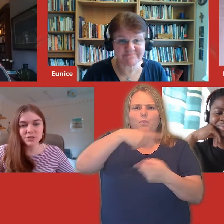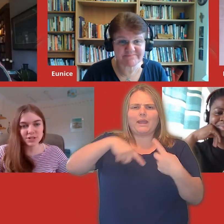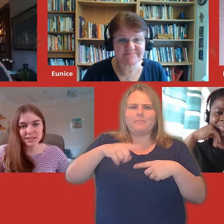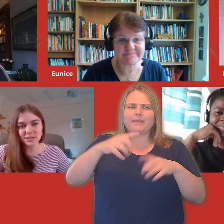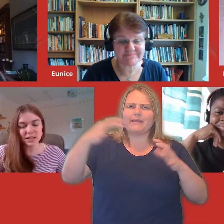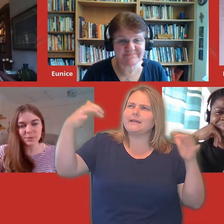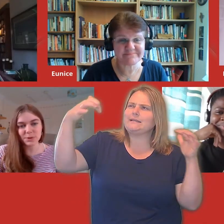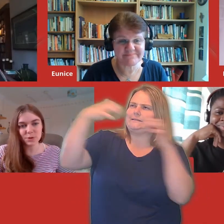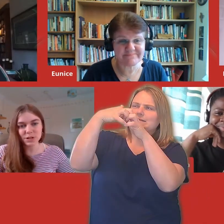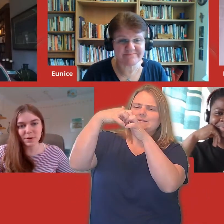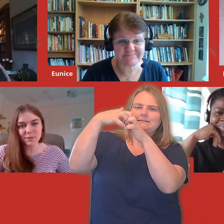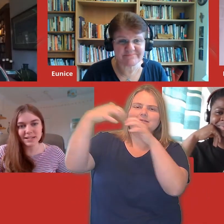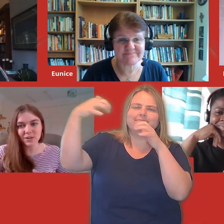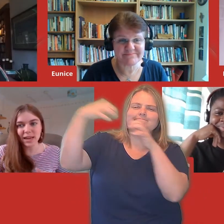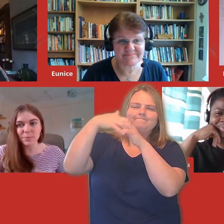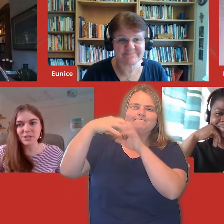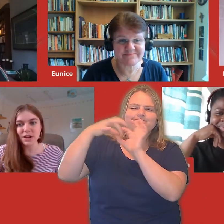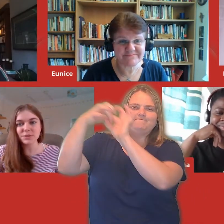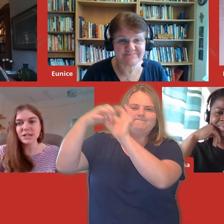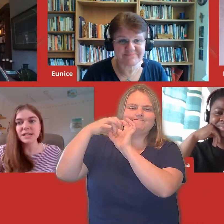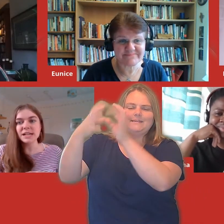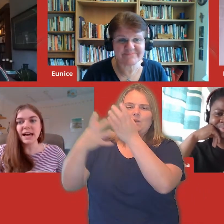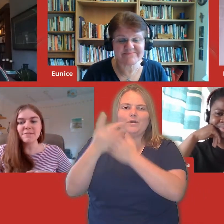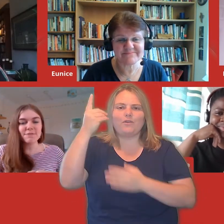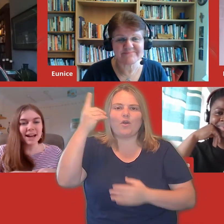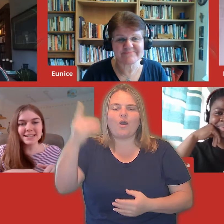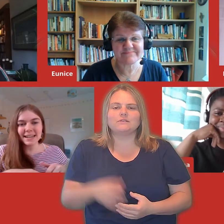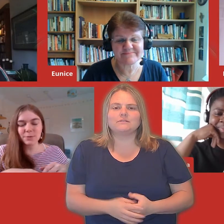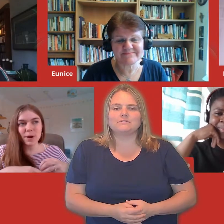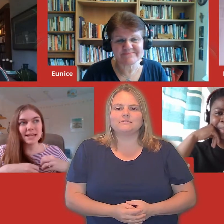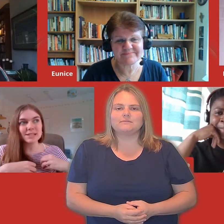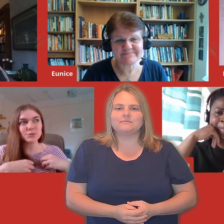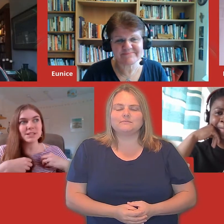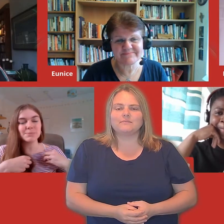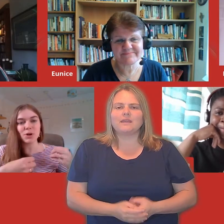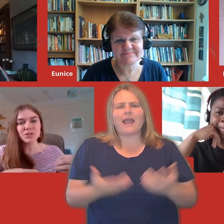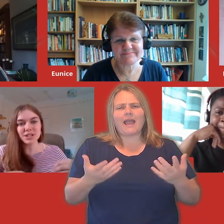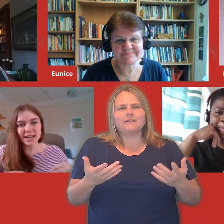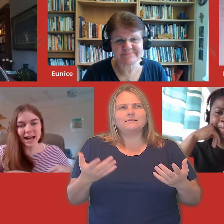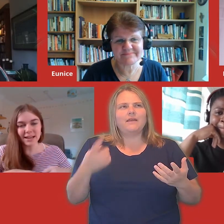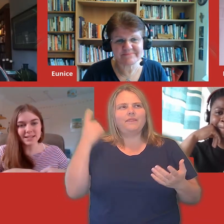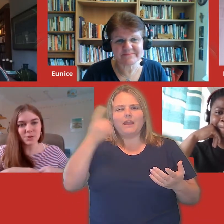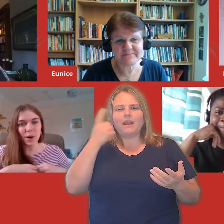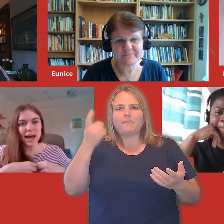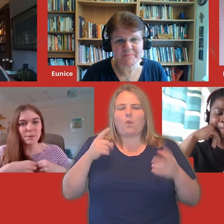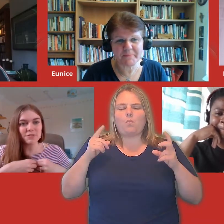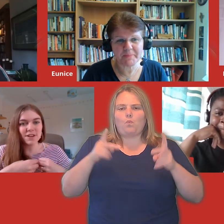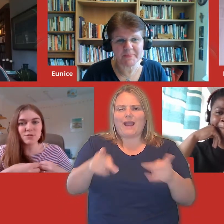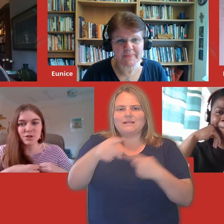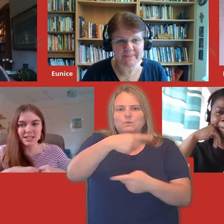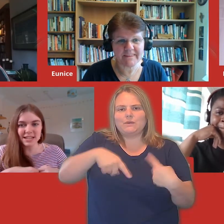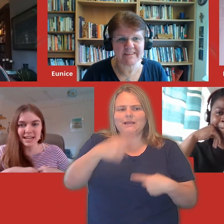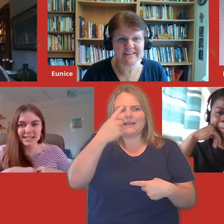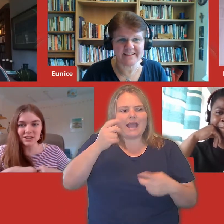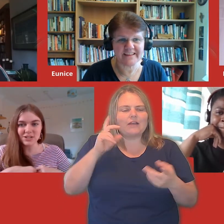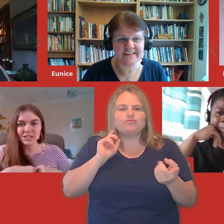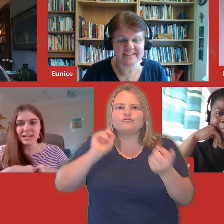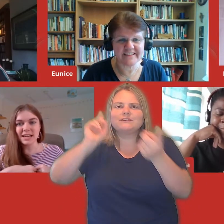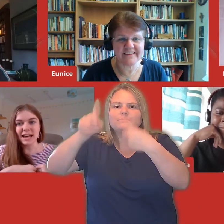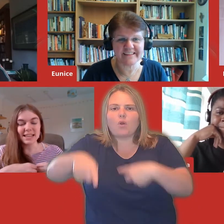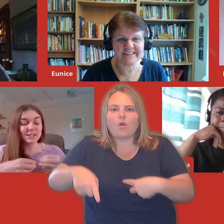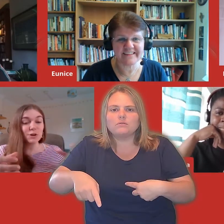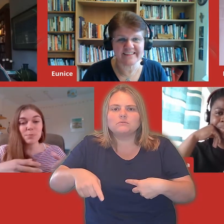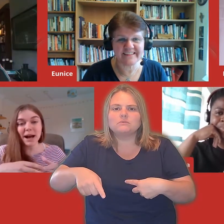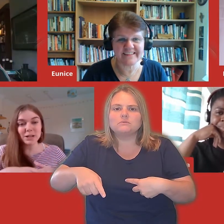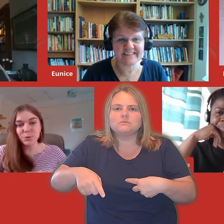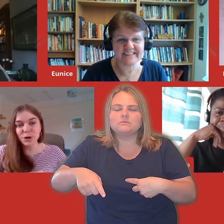tune with the world, just as we've been talking about already on the episode? And then finding ways to respond to that, to where we feel God is leading us.